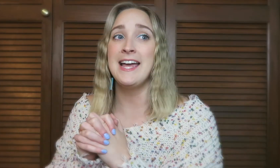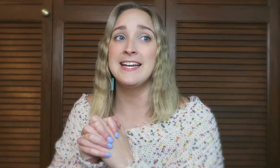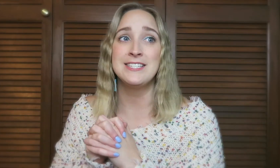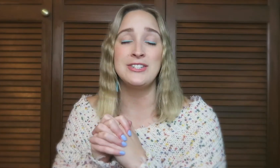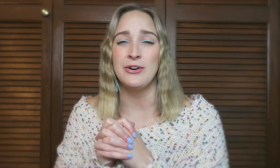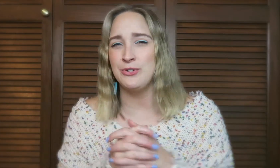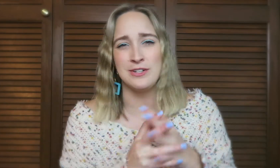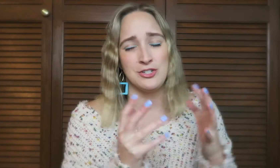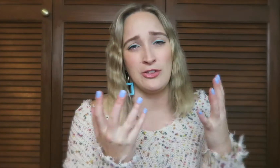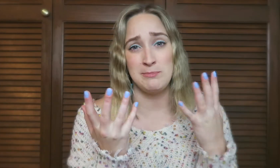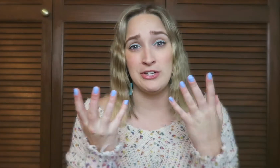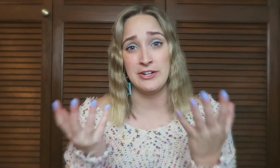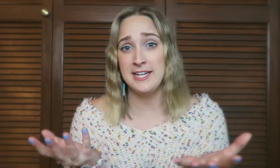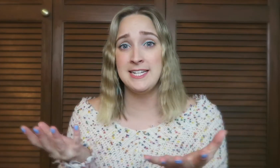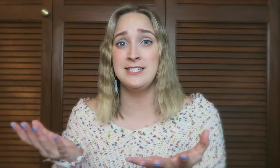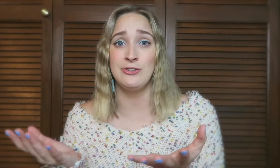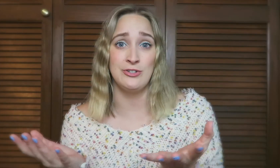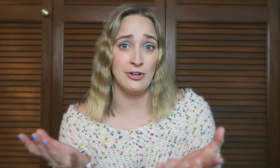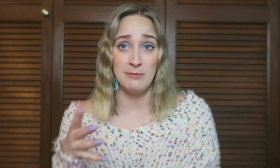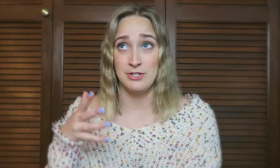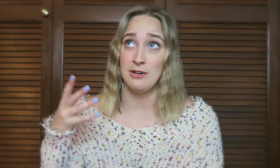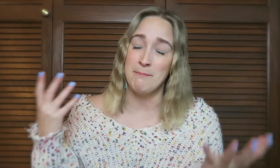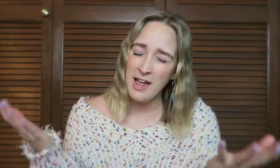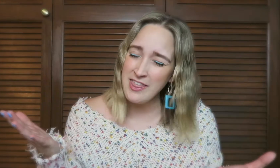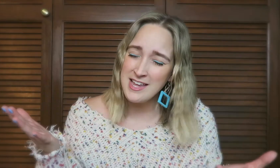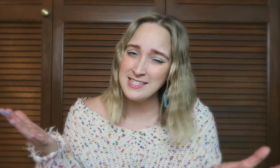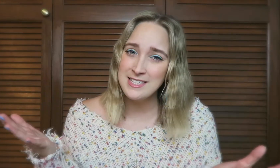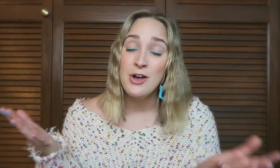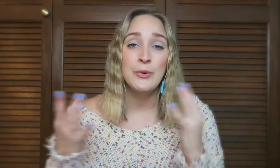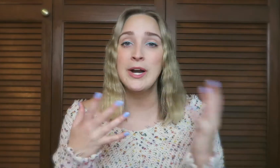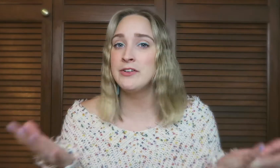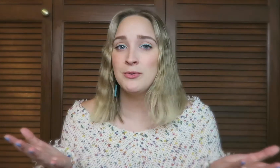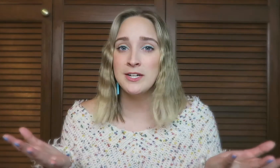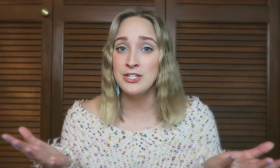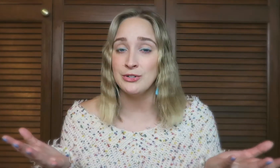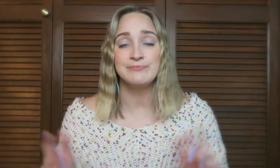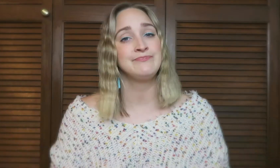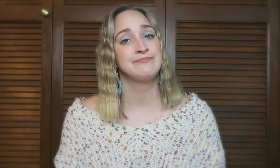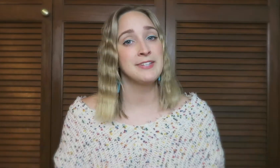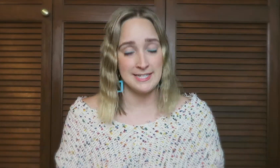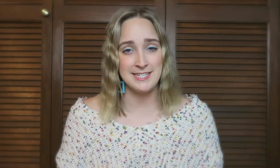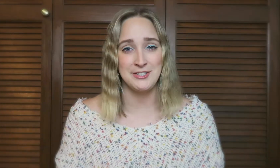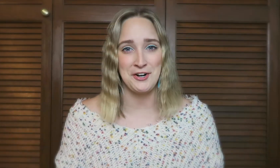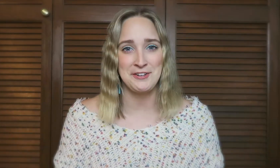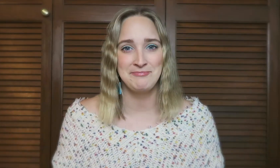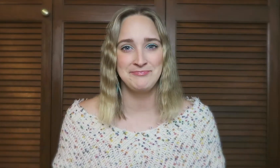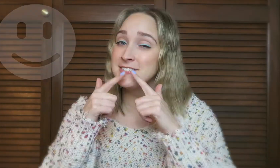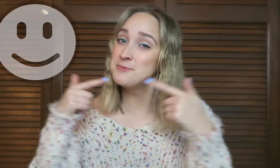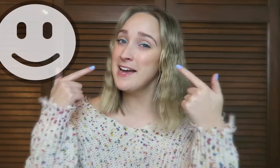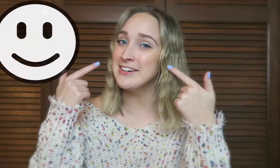you know, you can show them to your kids. You can show them to your mothers, whatever you want to do. Let's get started. Smile.